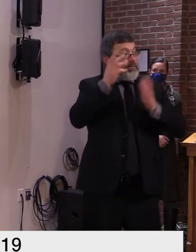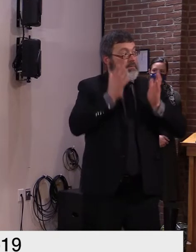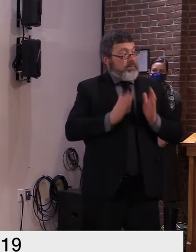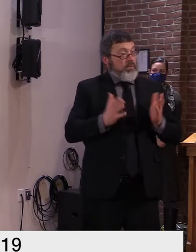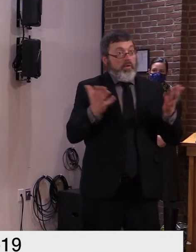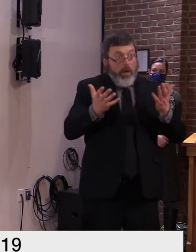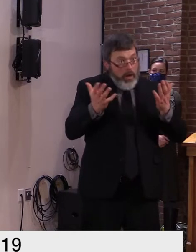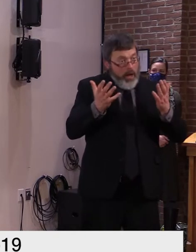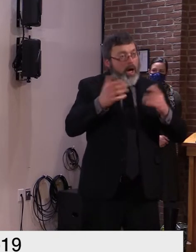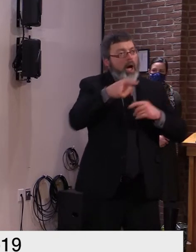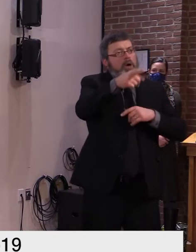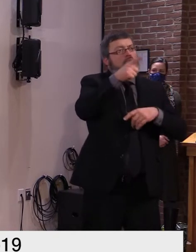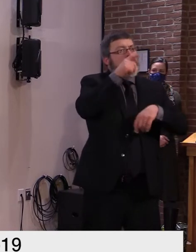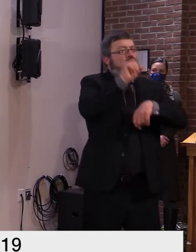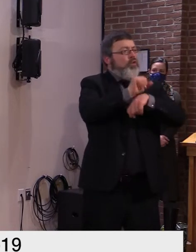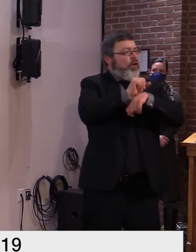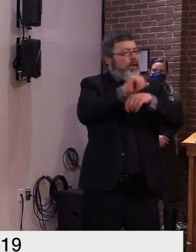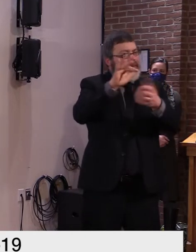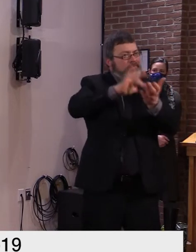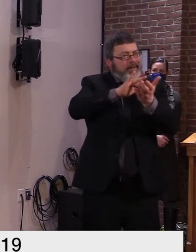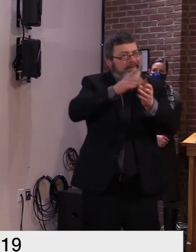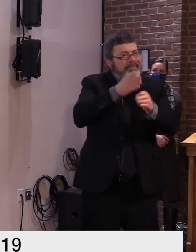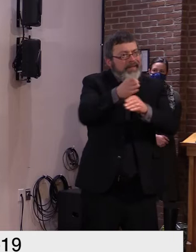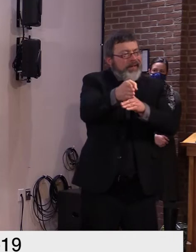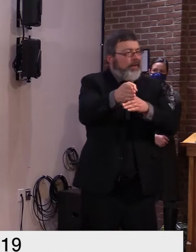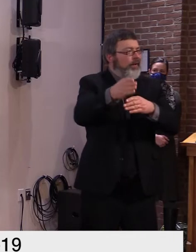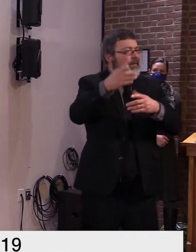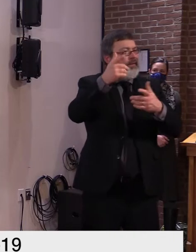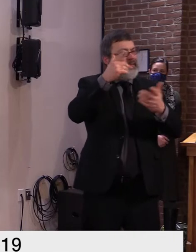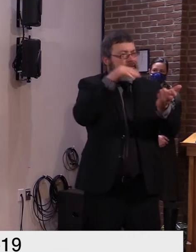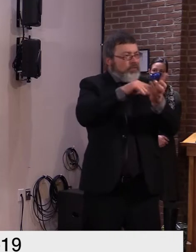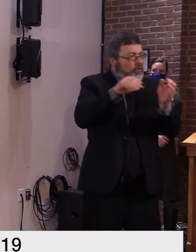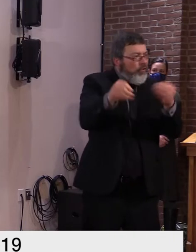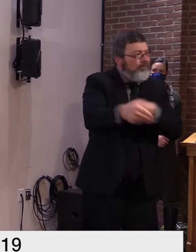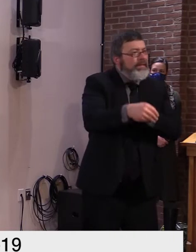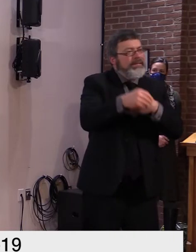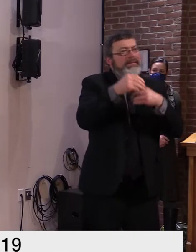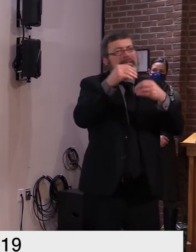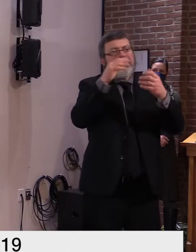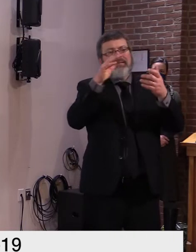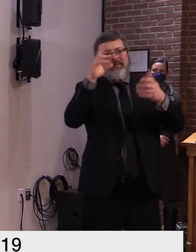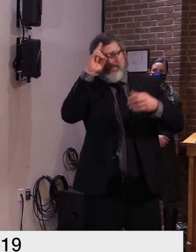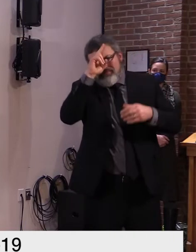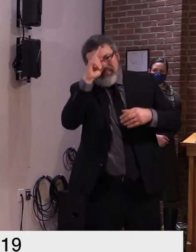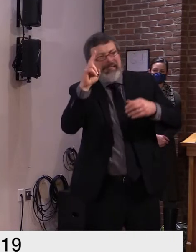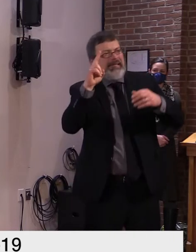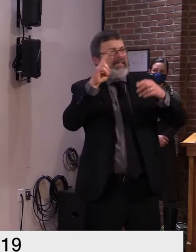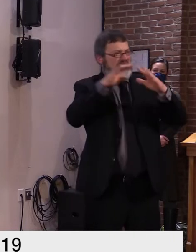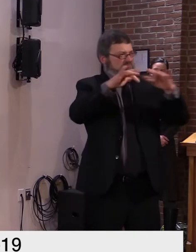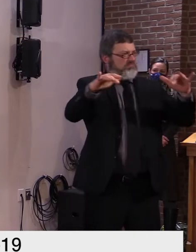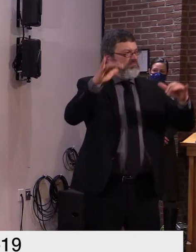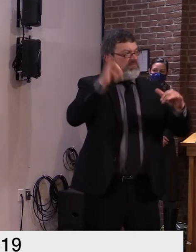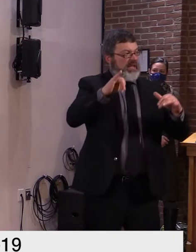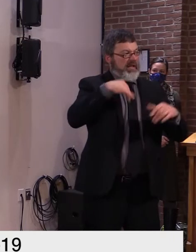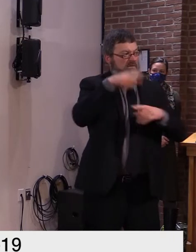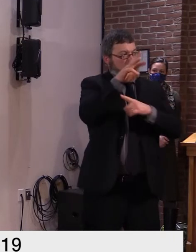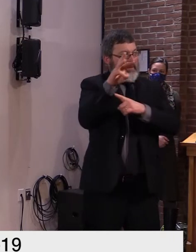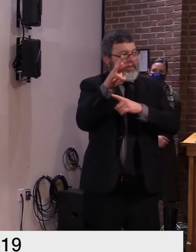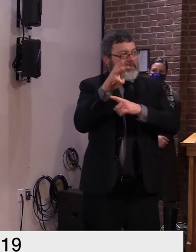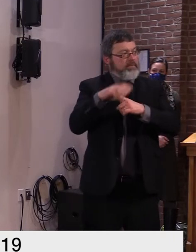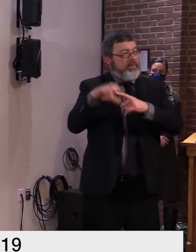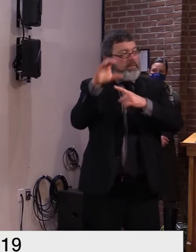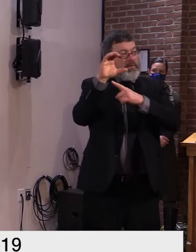clinicians with capability to step in are especially needed in either paid or volunteer roles